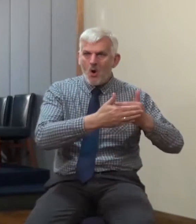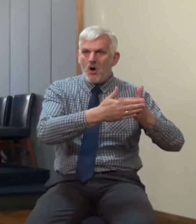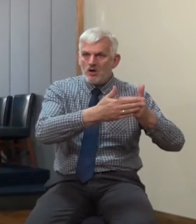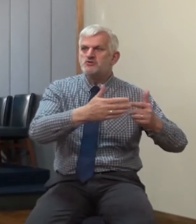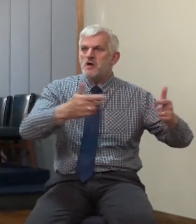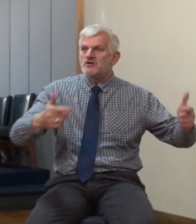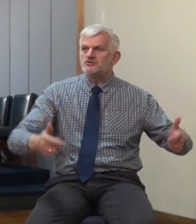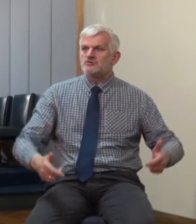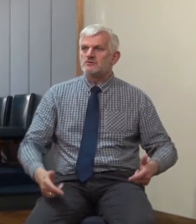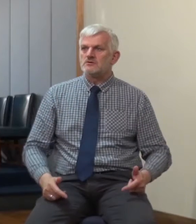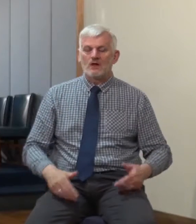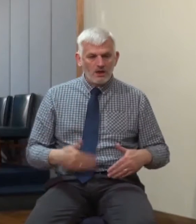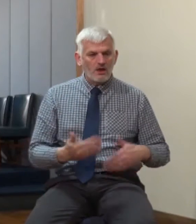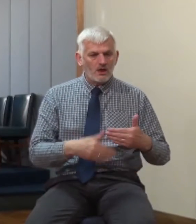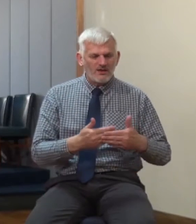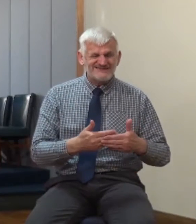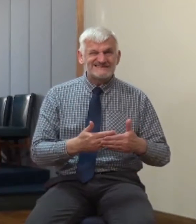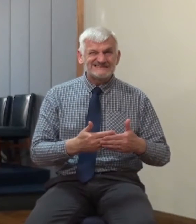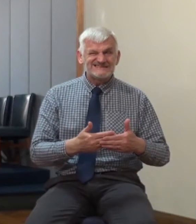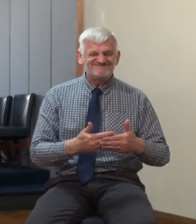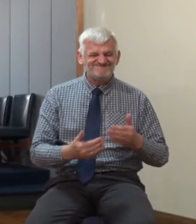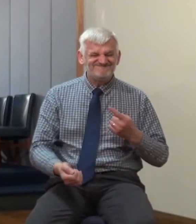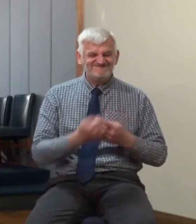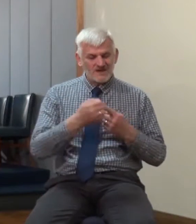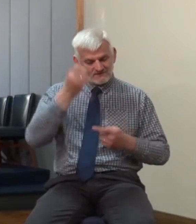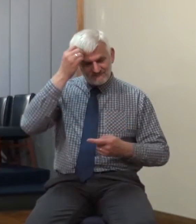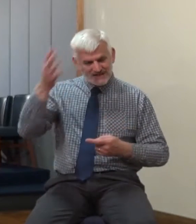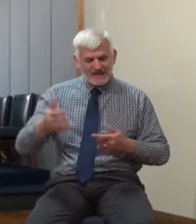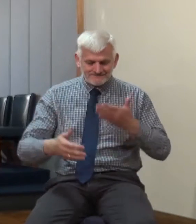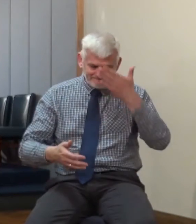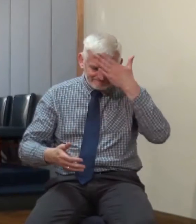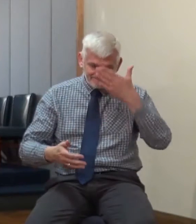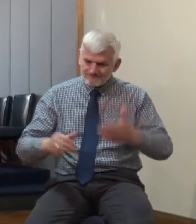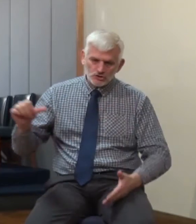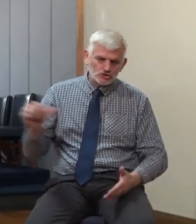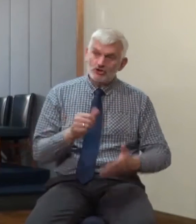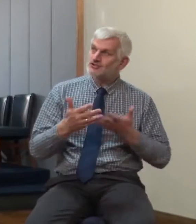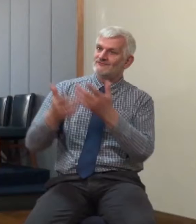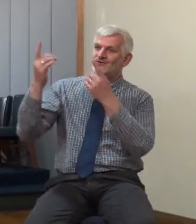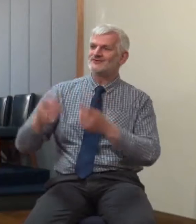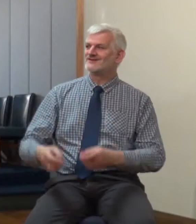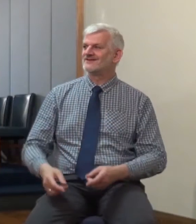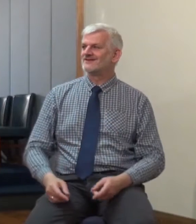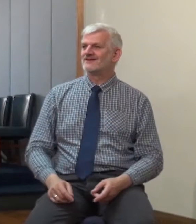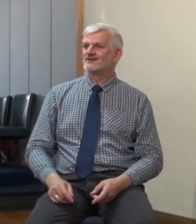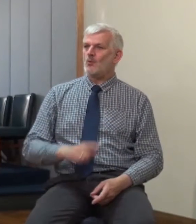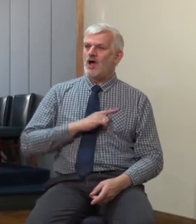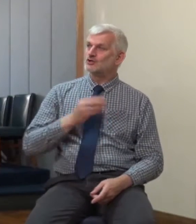And we forget we're here on assignment, on service. And we're meant to be applied for the Lord for the